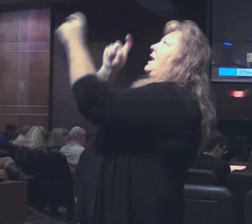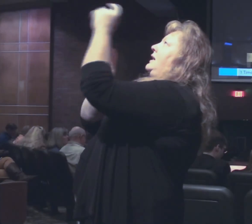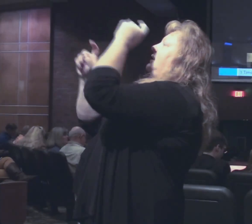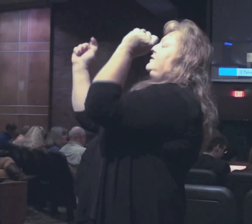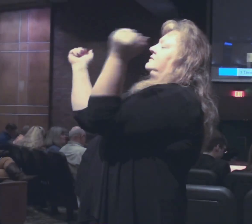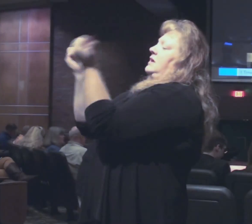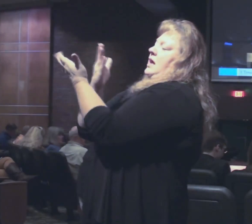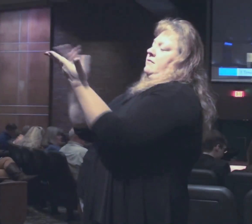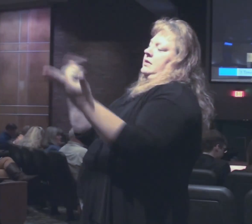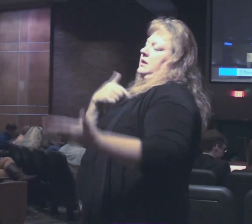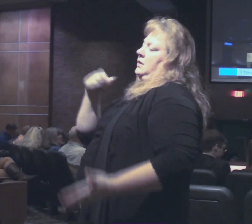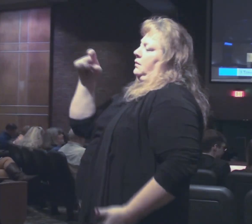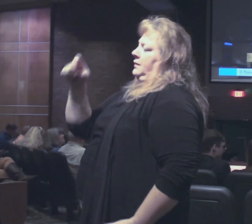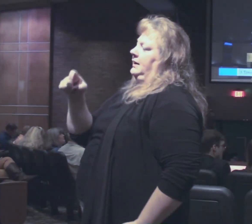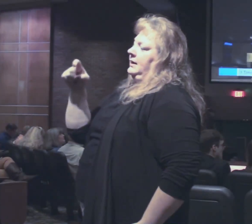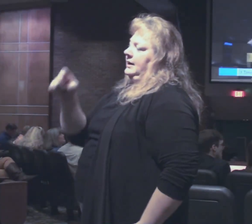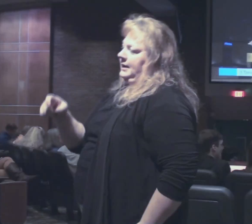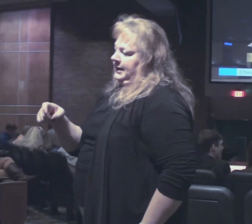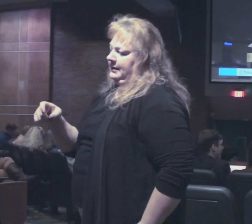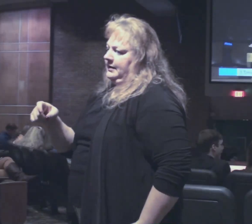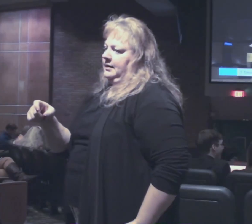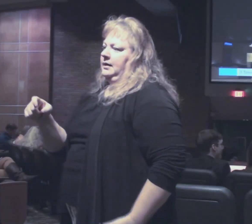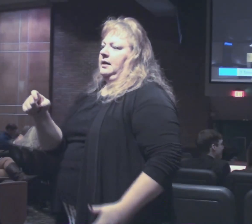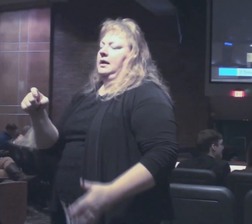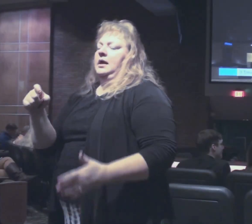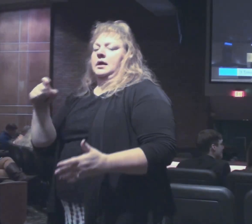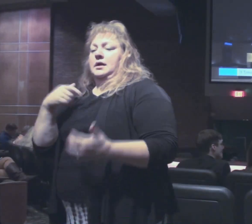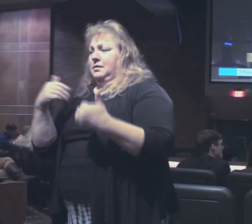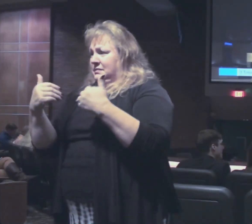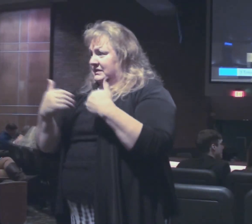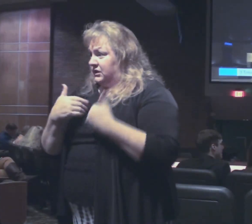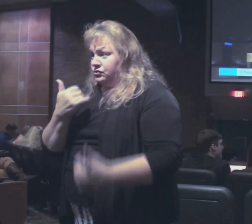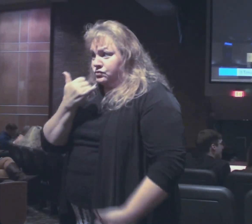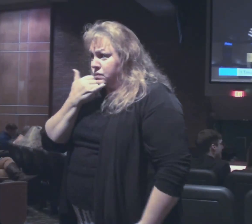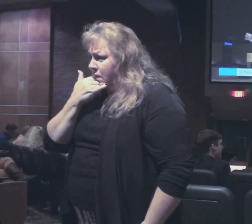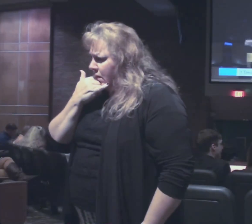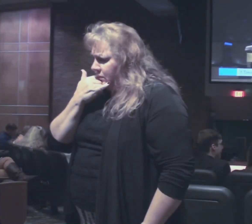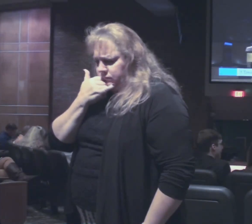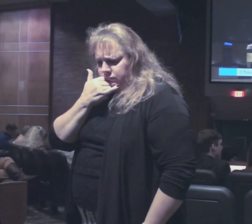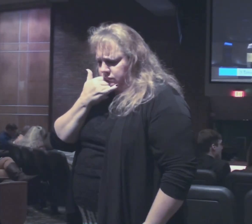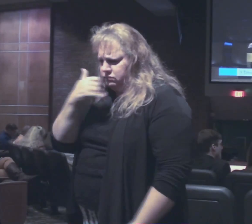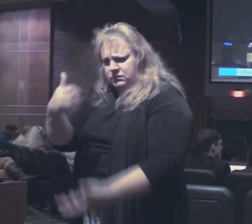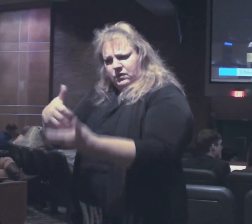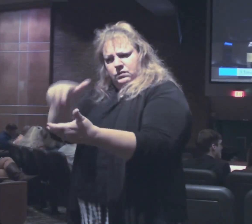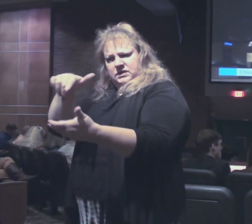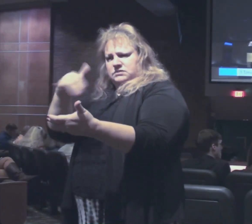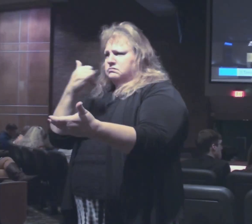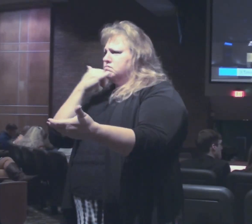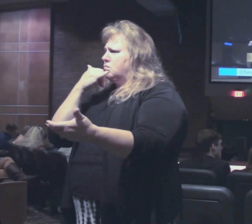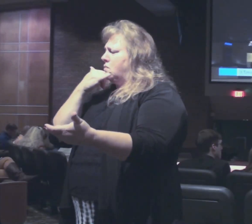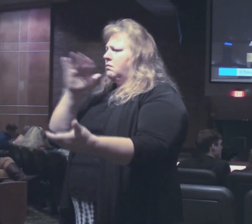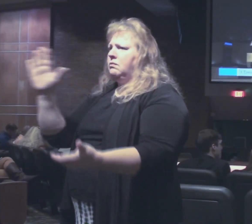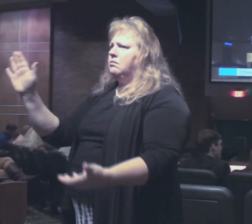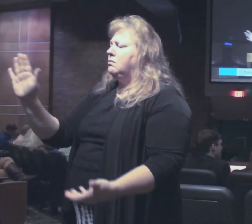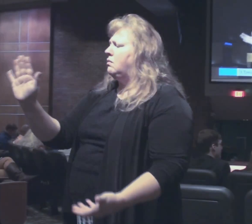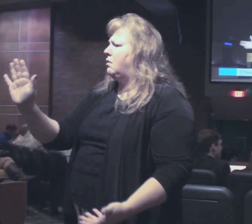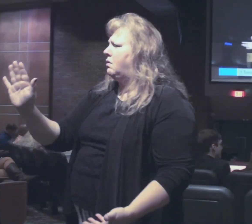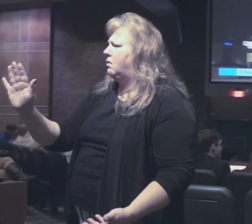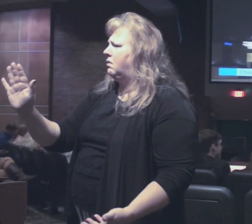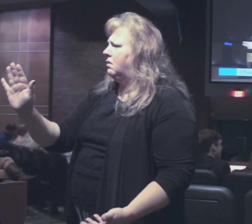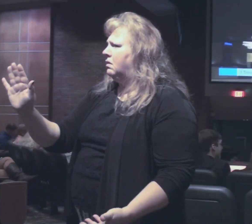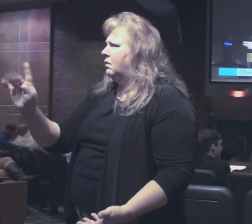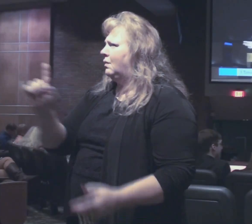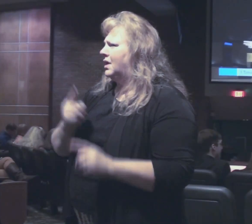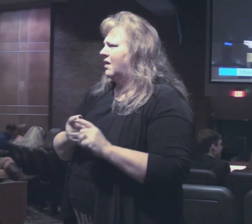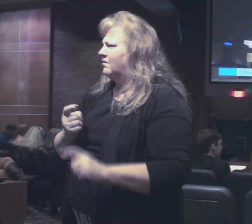us all things to enjoy. So he's not saying the possessions are wrong. That the riches are wrong. Where did they